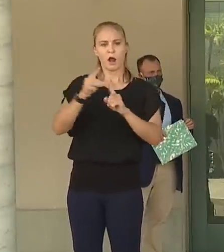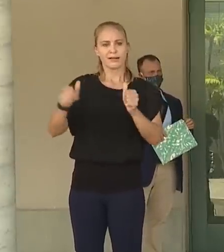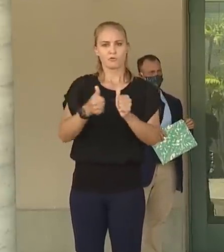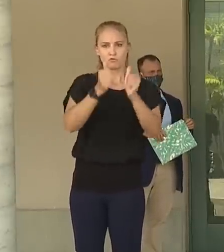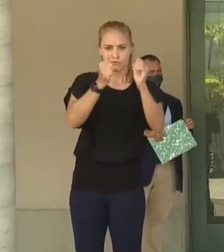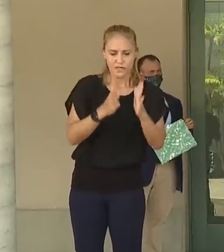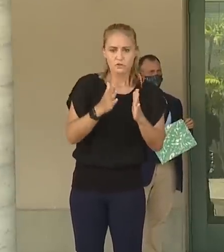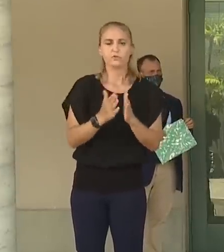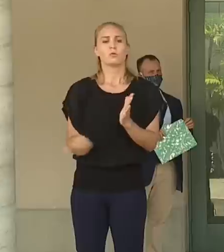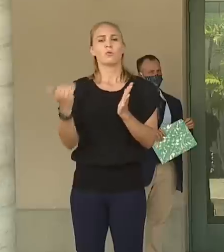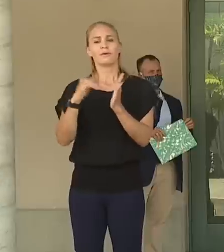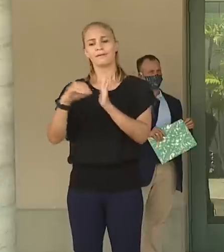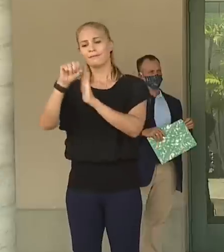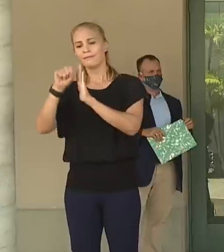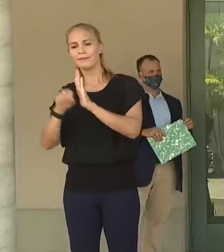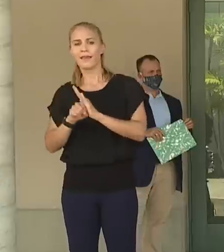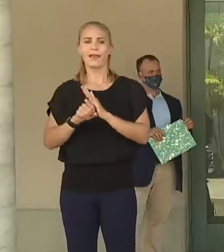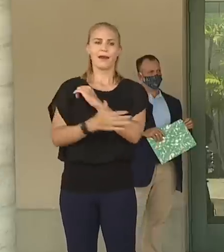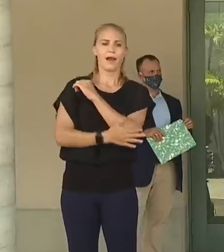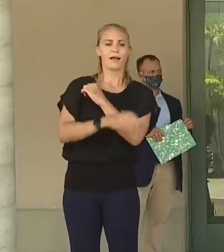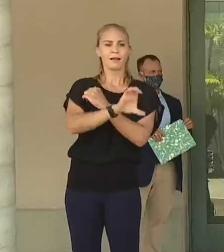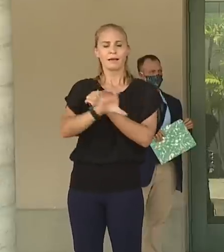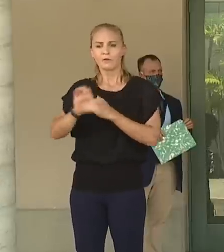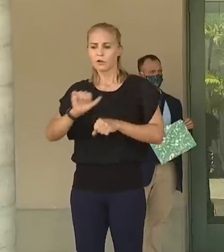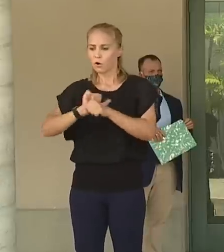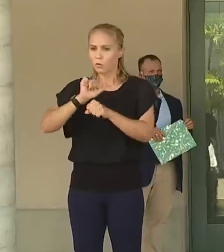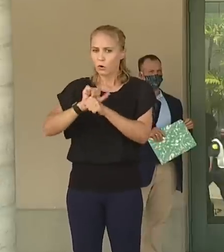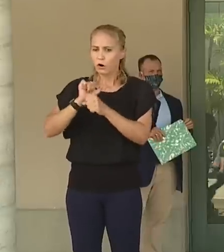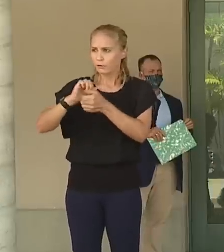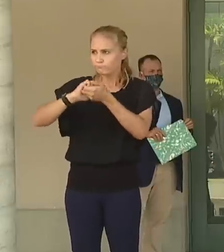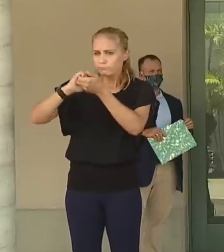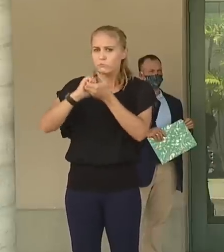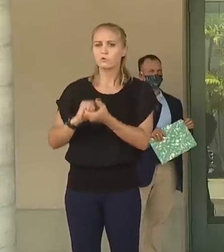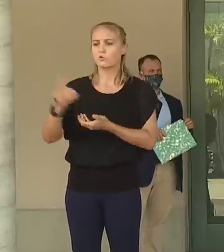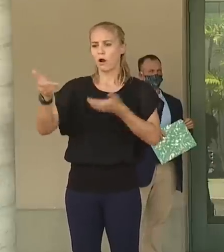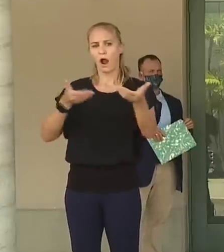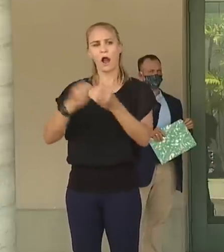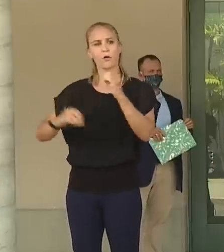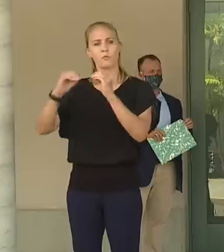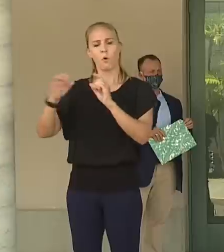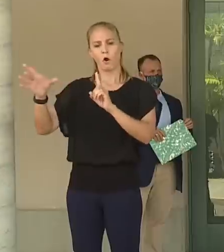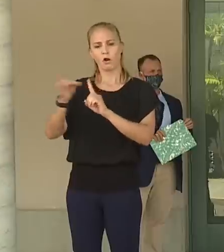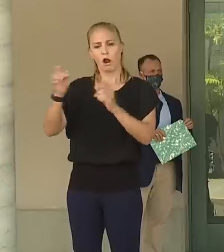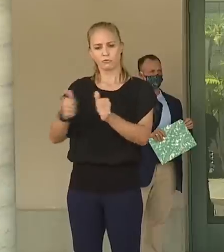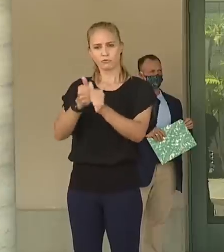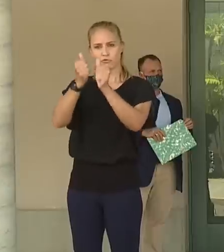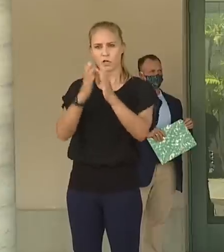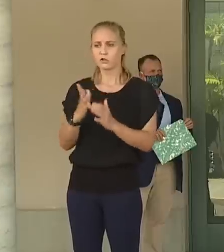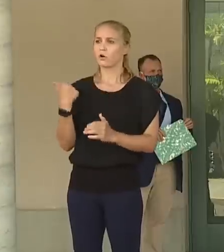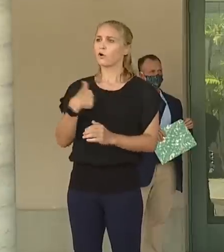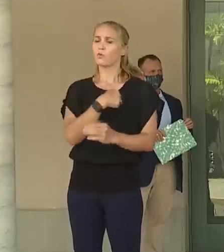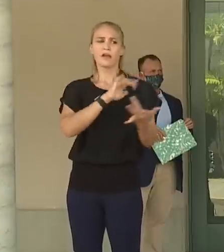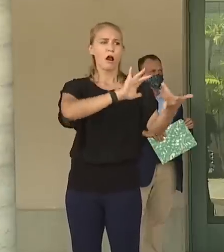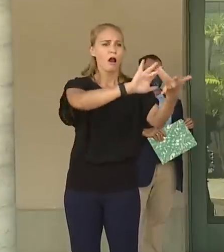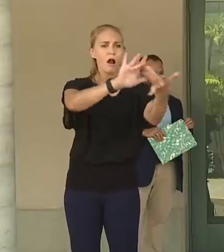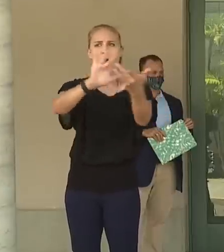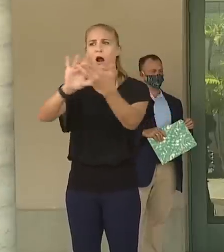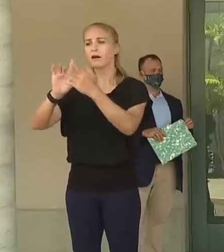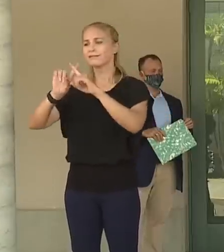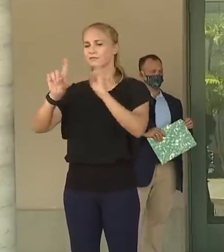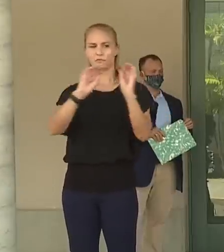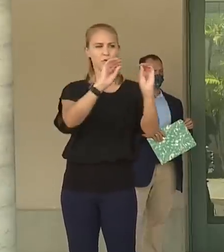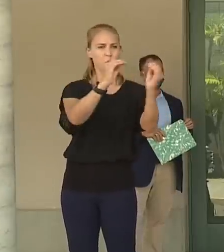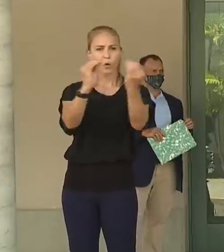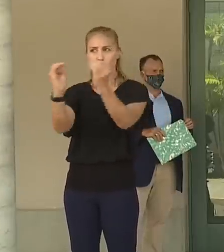we are reaching out to organizations who can